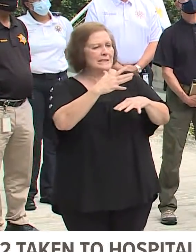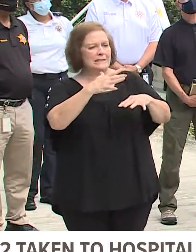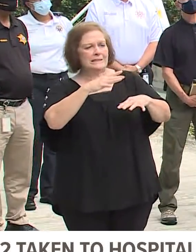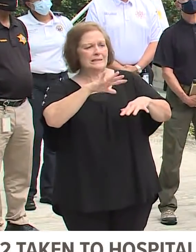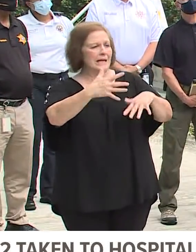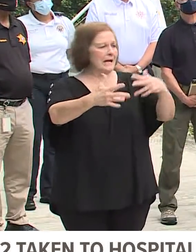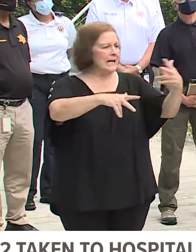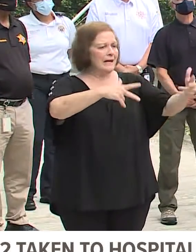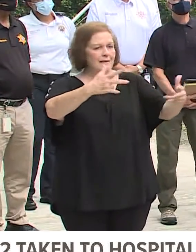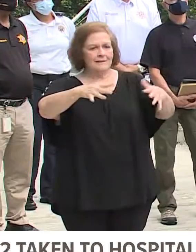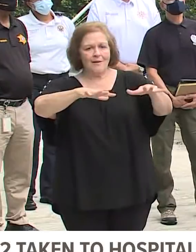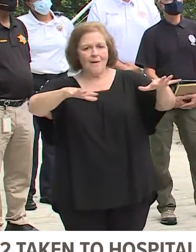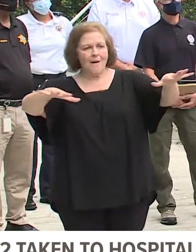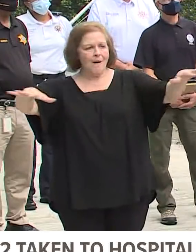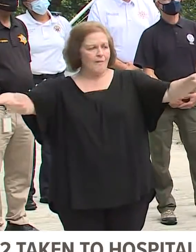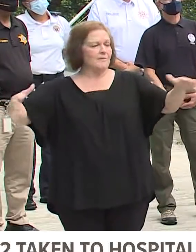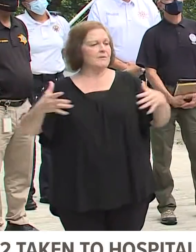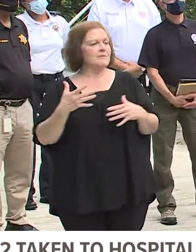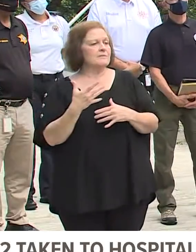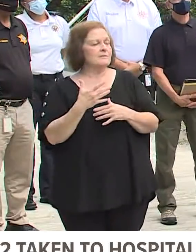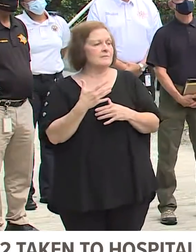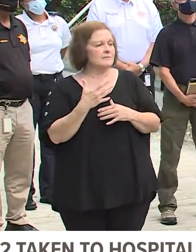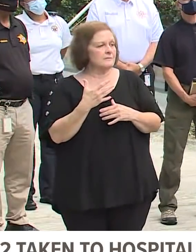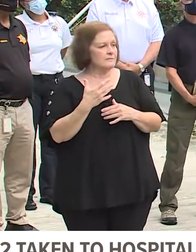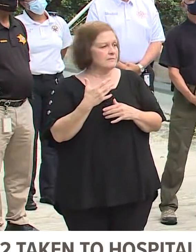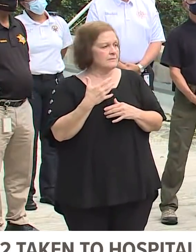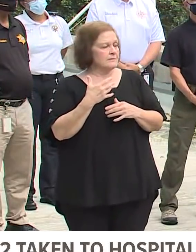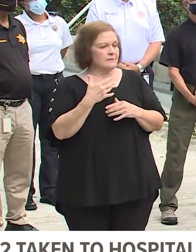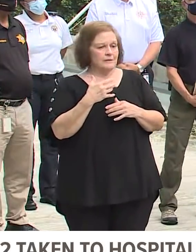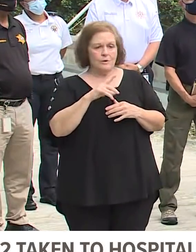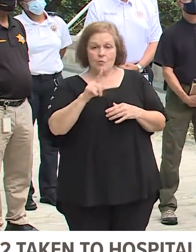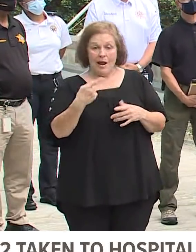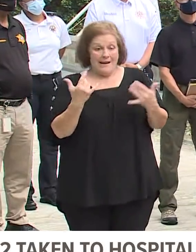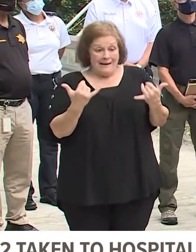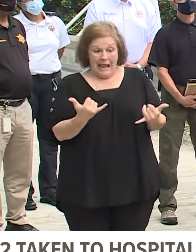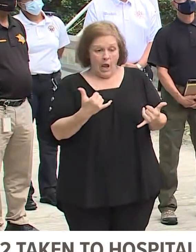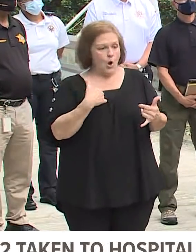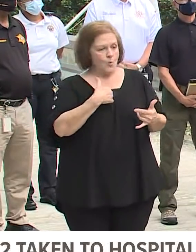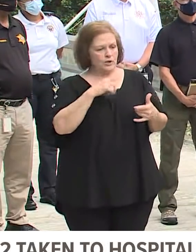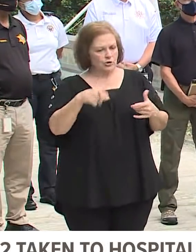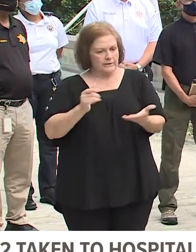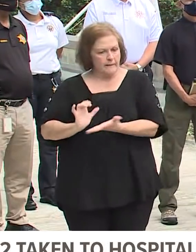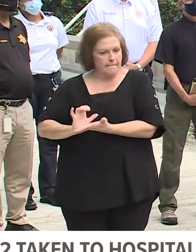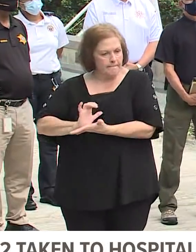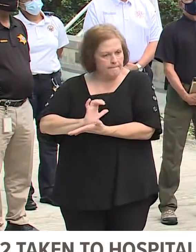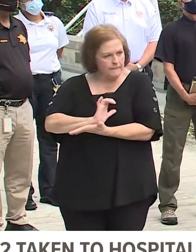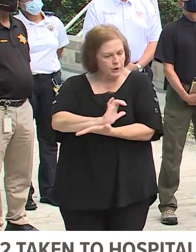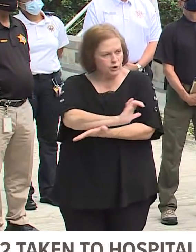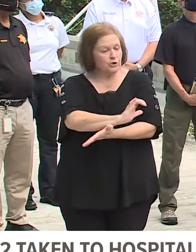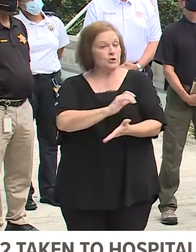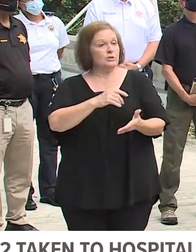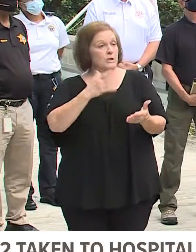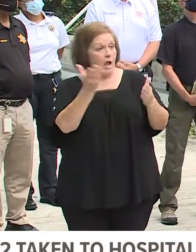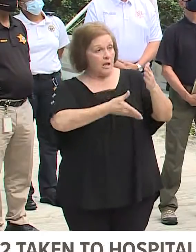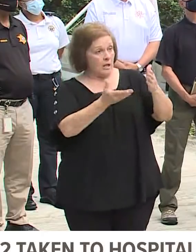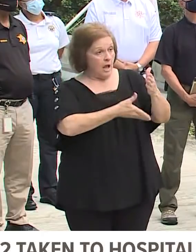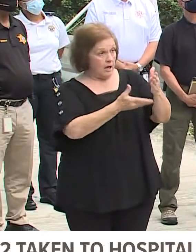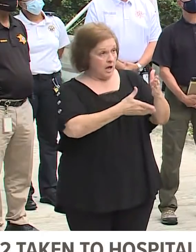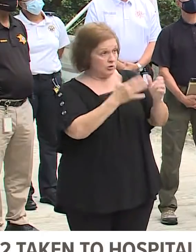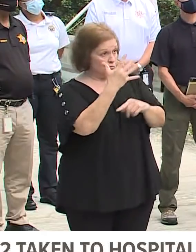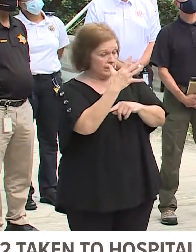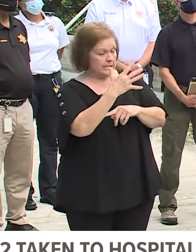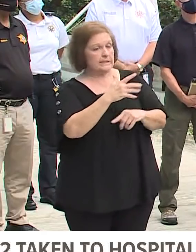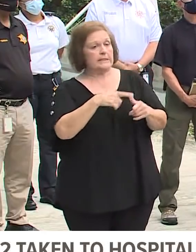that we have we're only pushing it right now what that means is we're cutting removing trees that are down